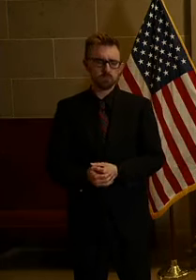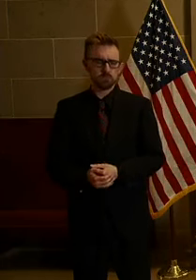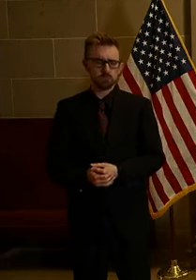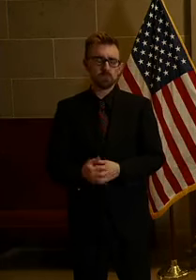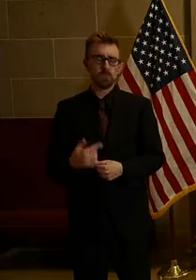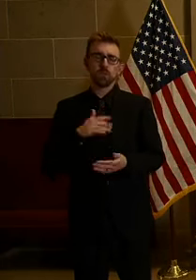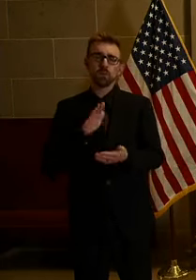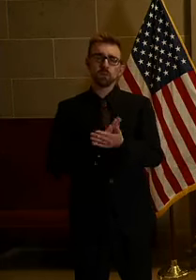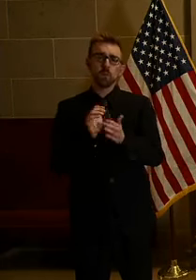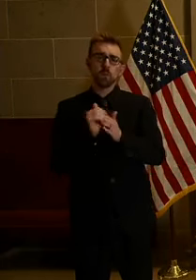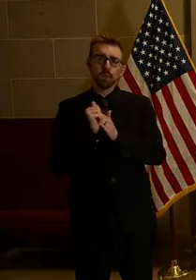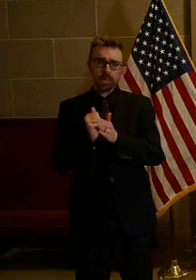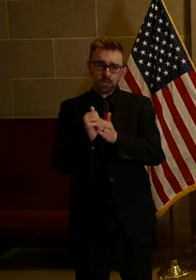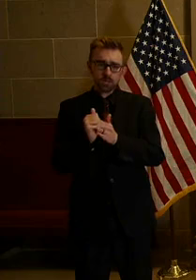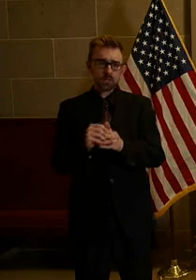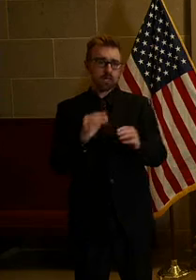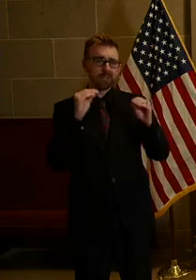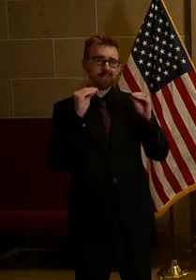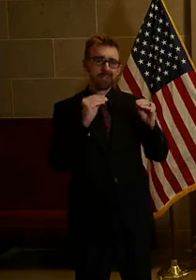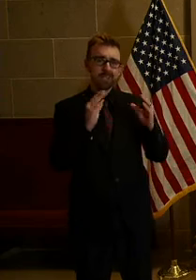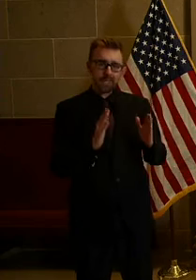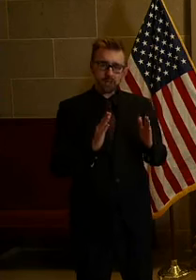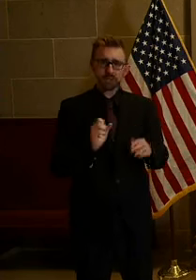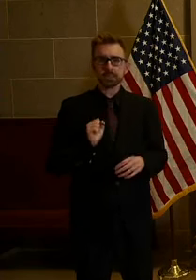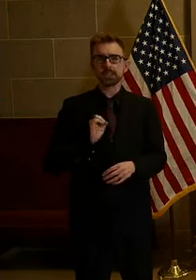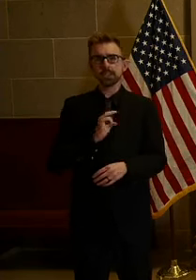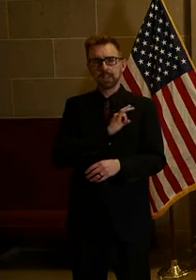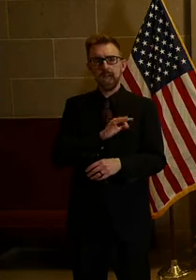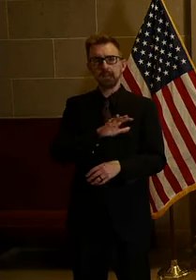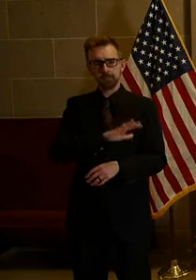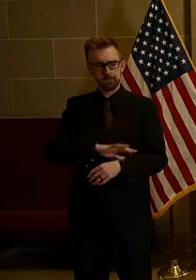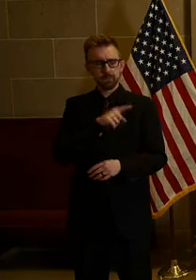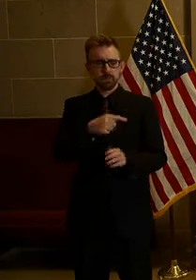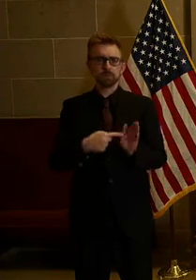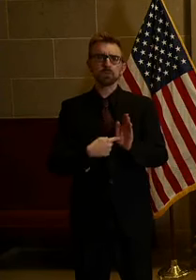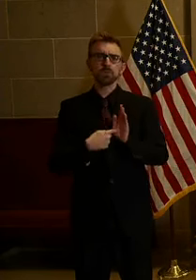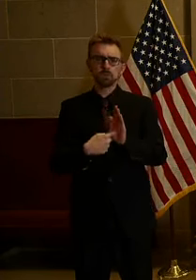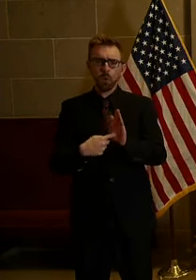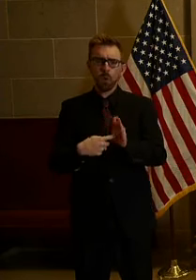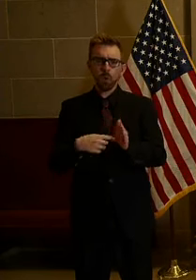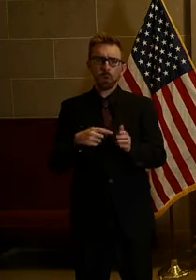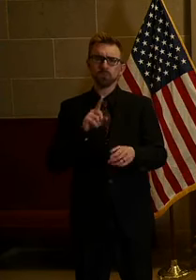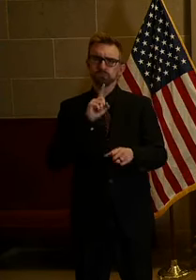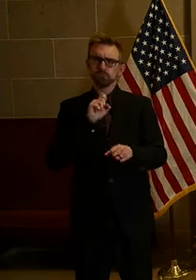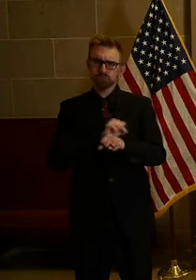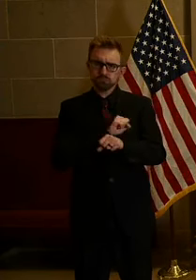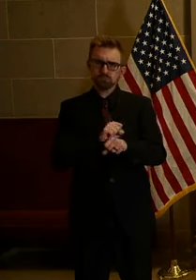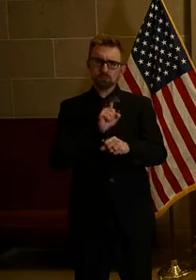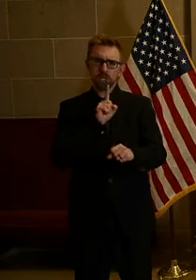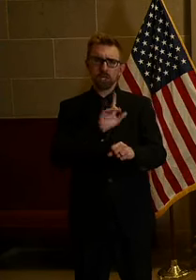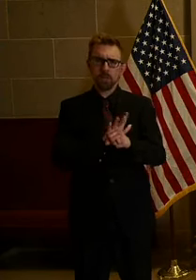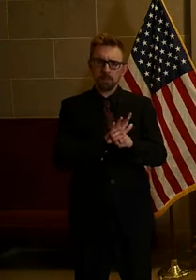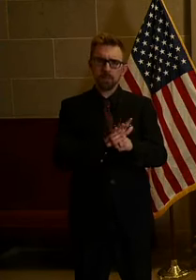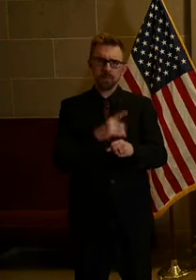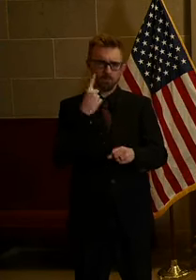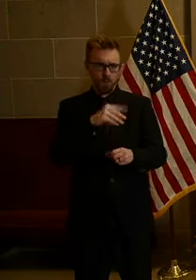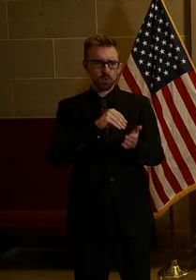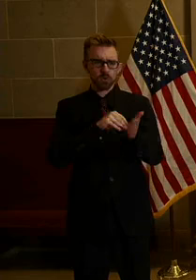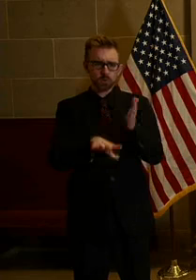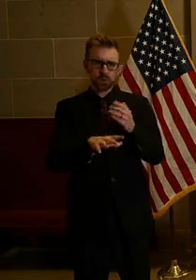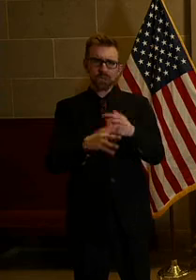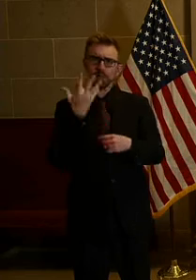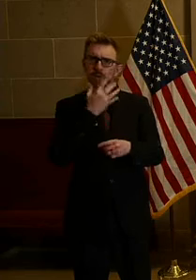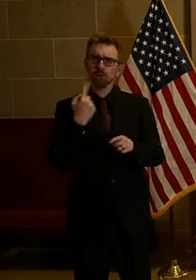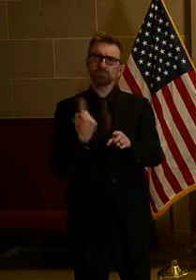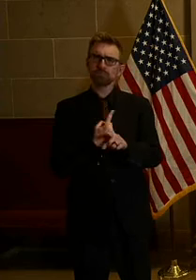our teachers and school staff have demonstrated what commitment and doing what is best for students looks like.